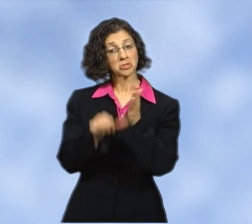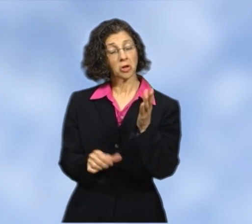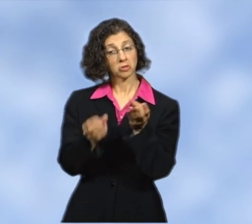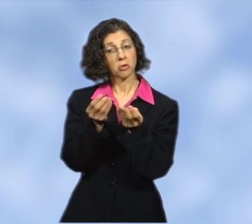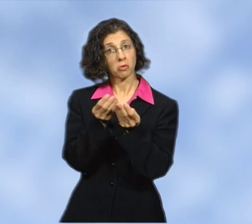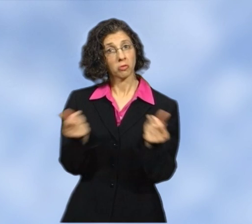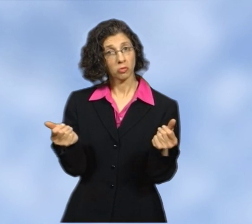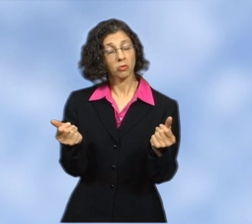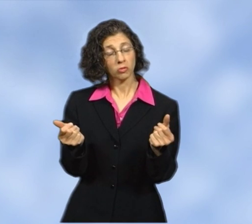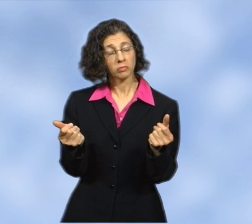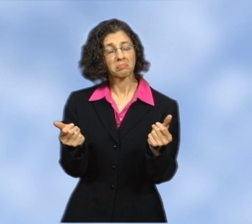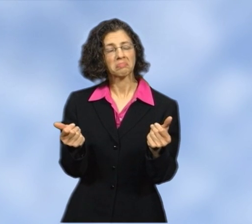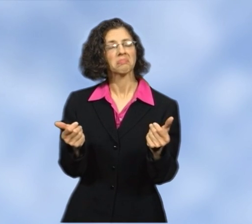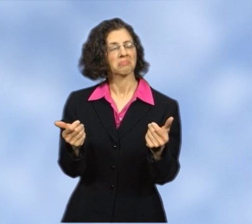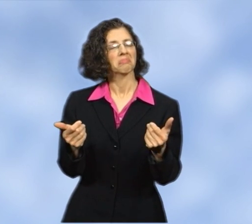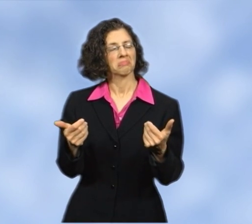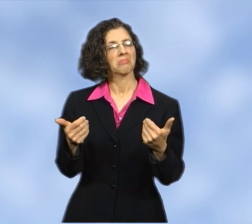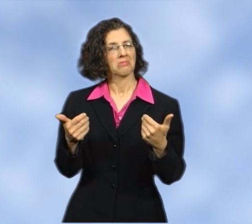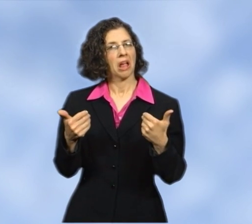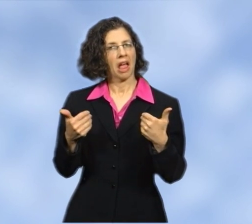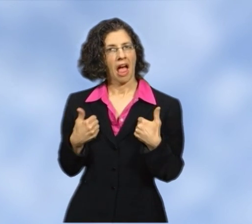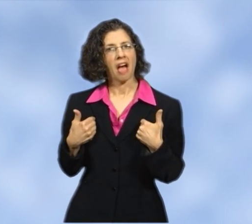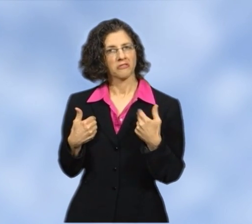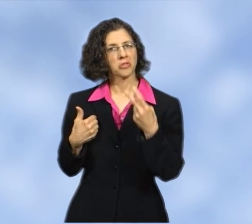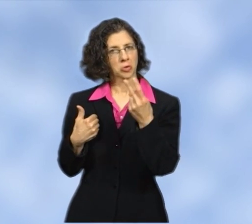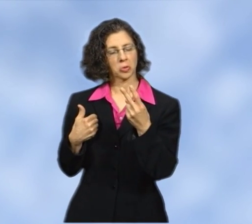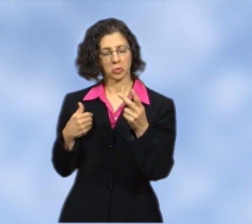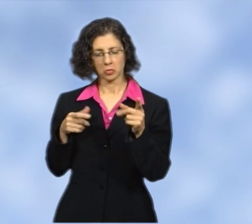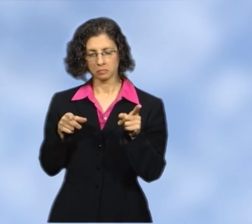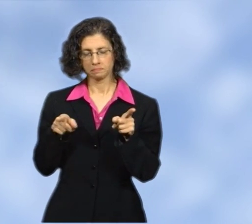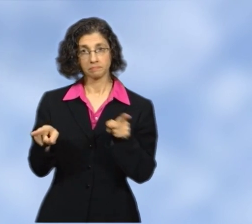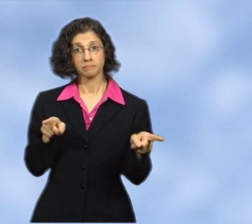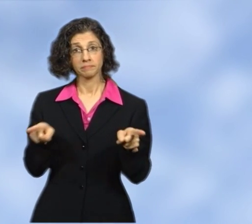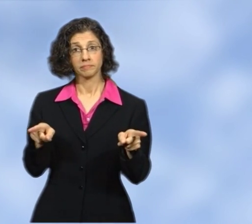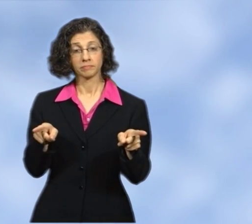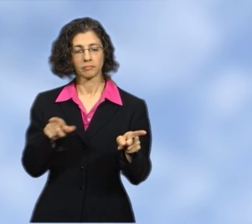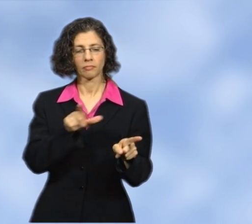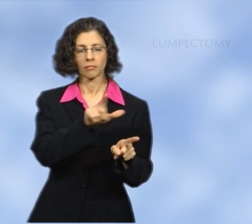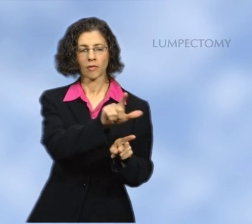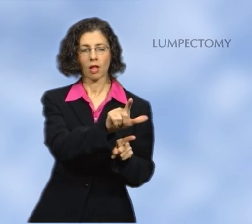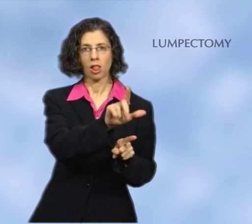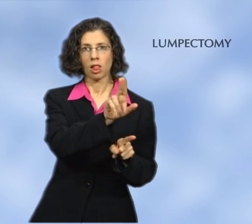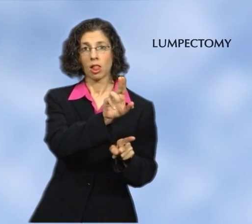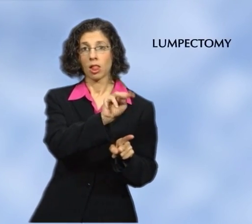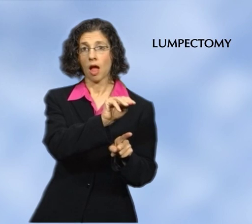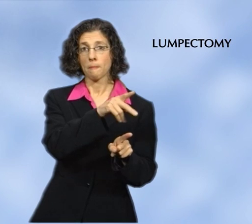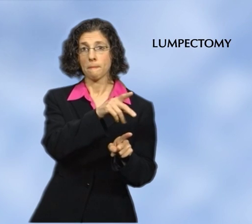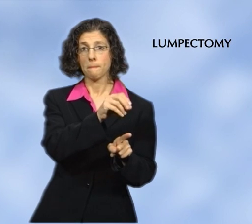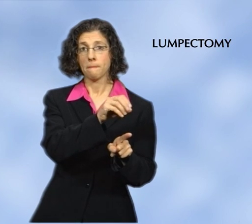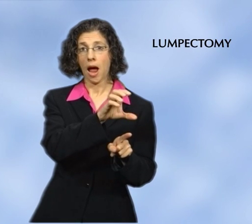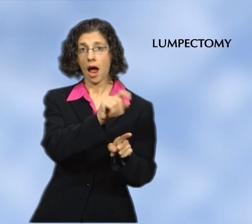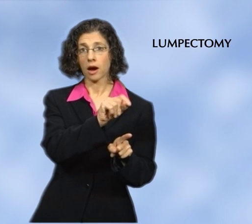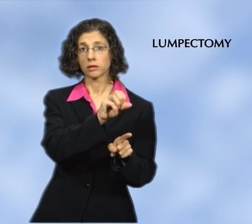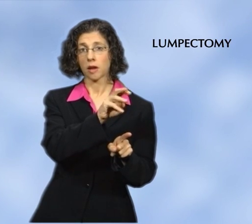In general, there are two surgical options for treating breast cancer,